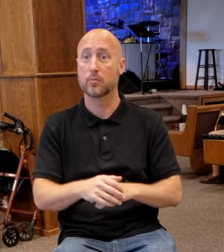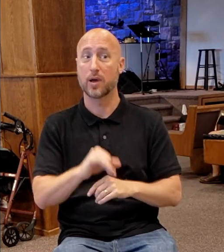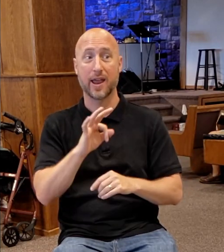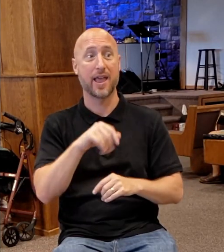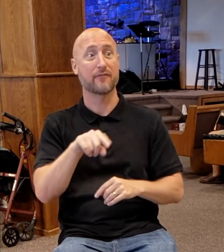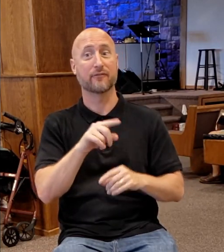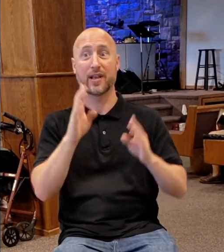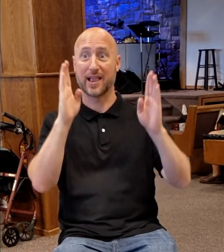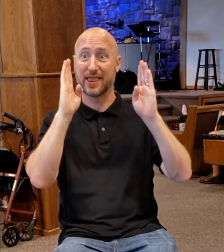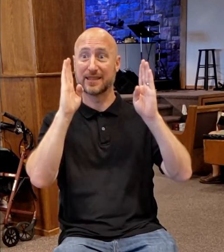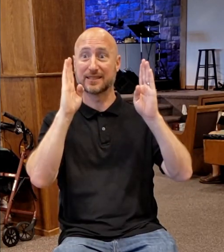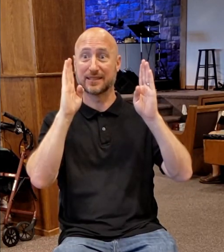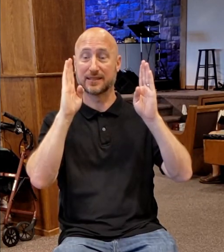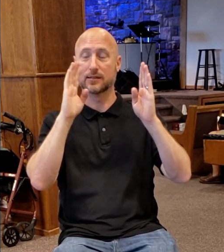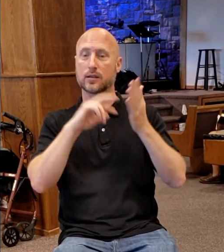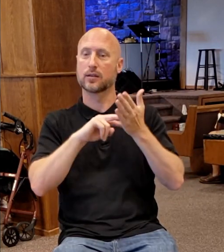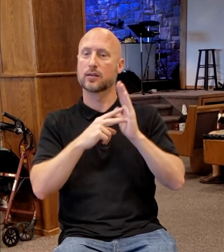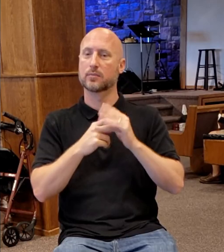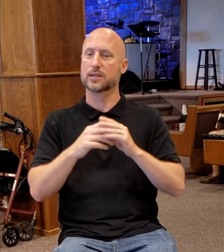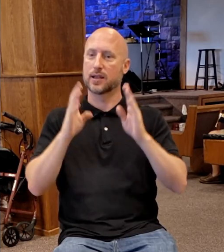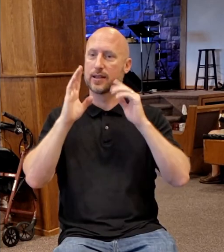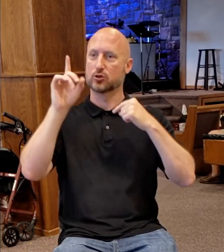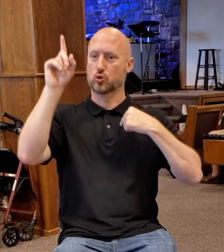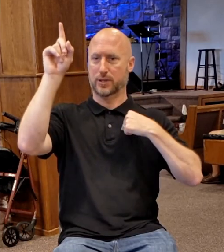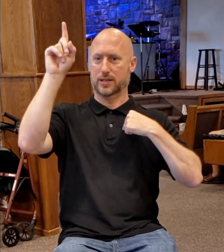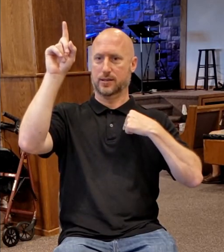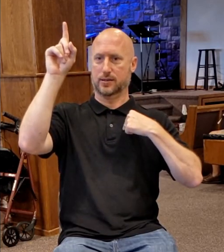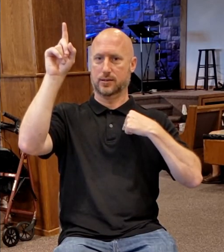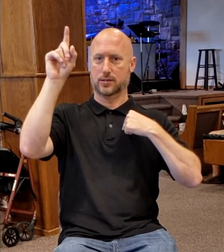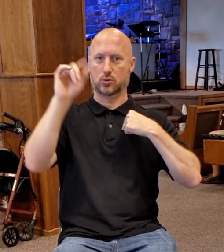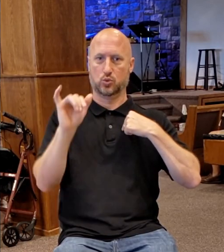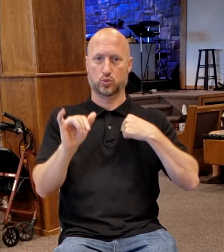because they're listening to me. They're open to me as well.